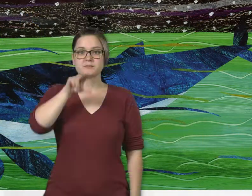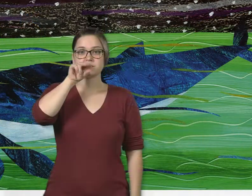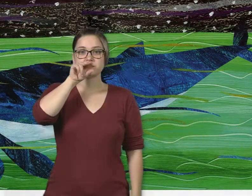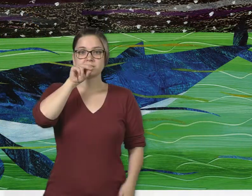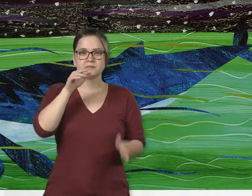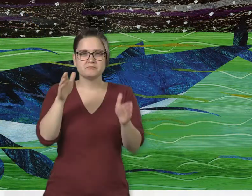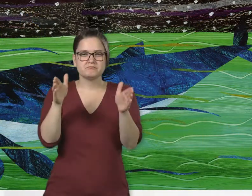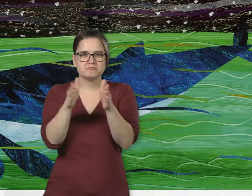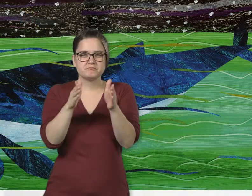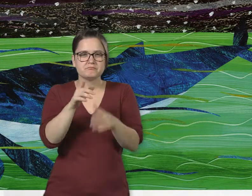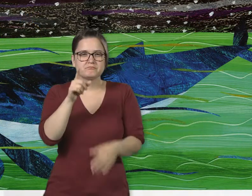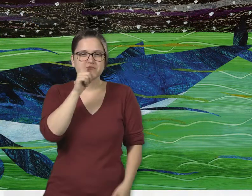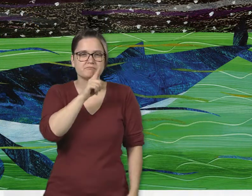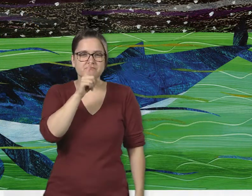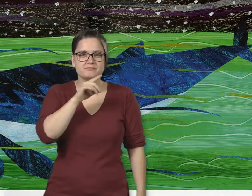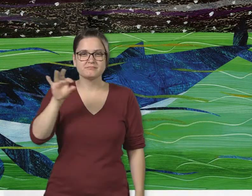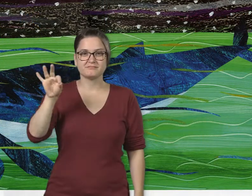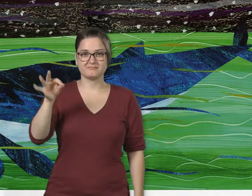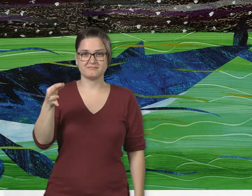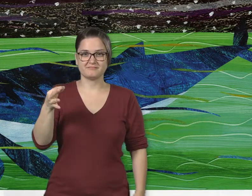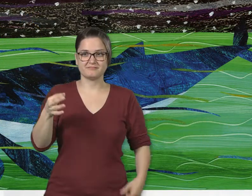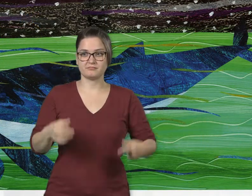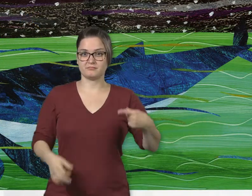The ninth little rubber duck drifts this way.